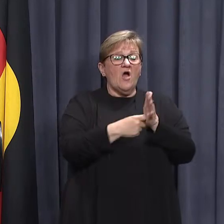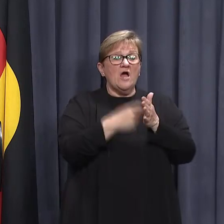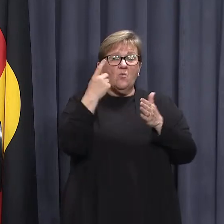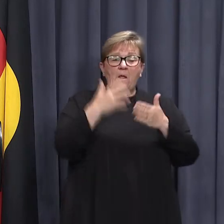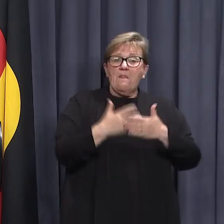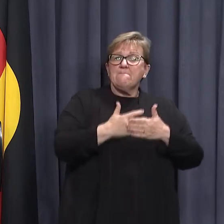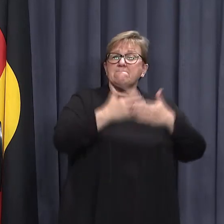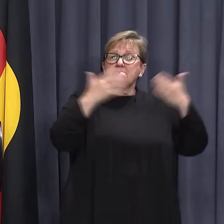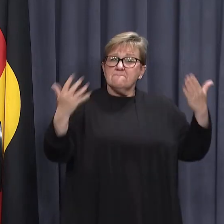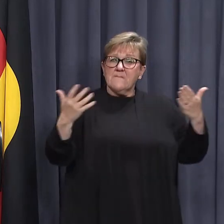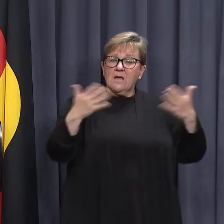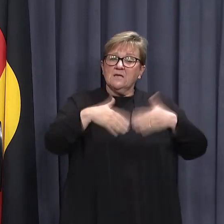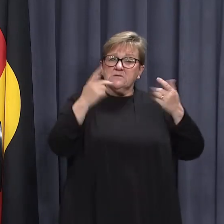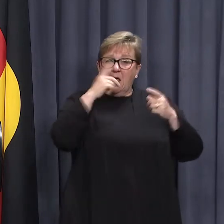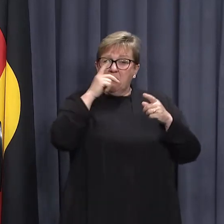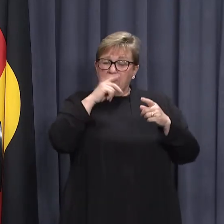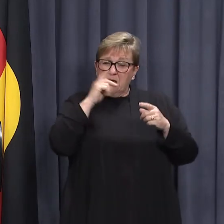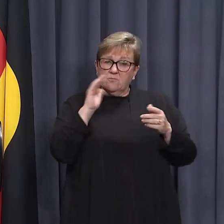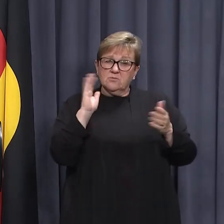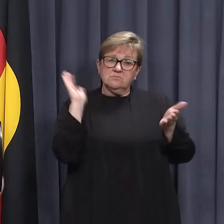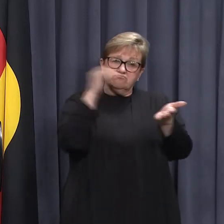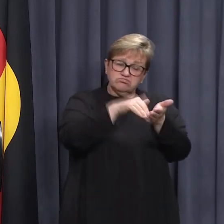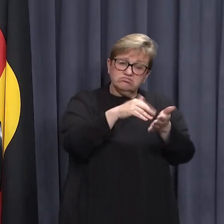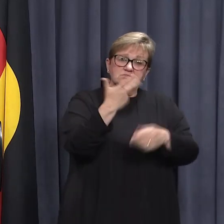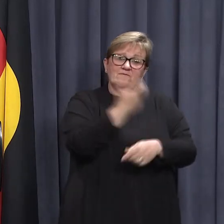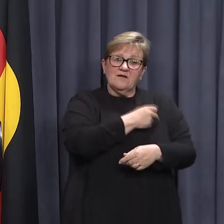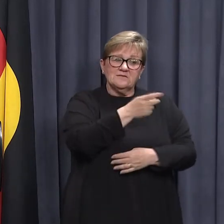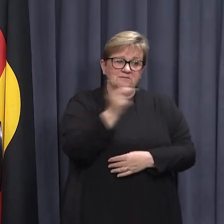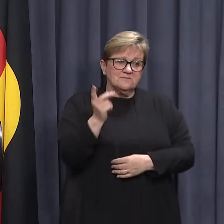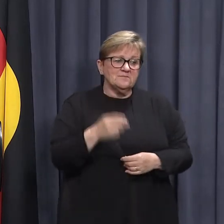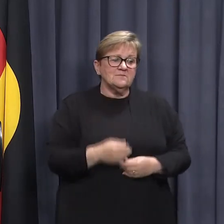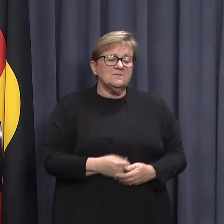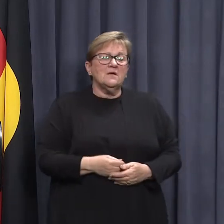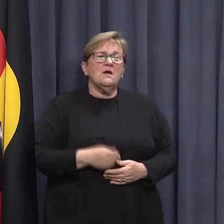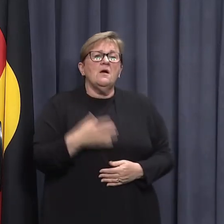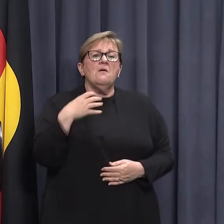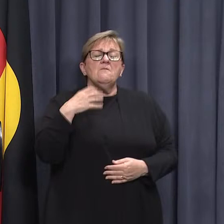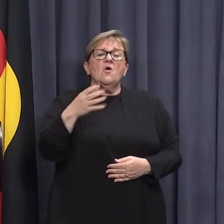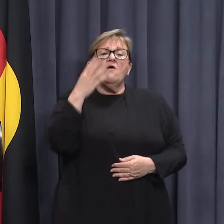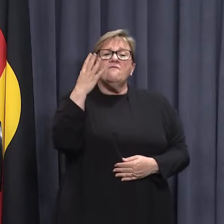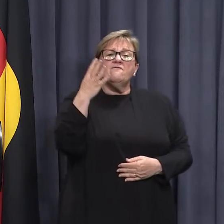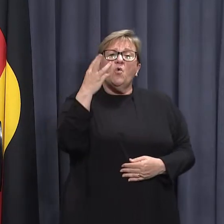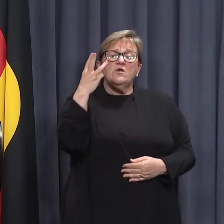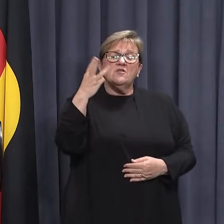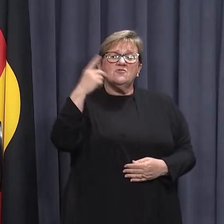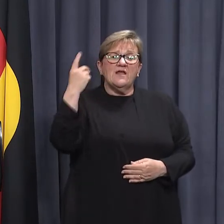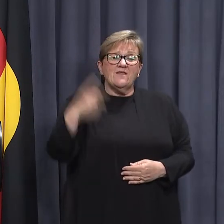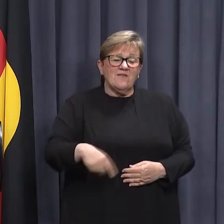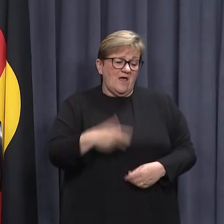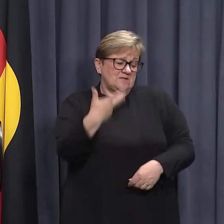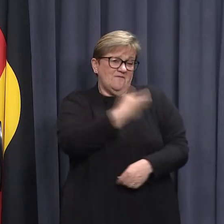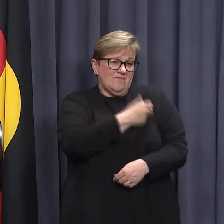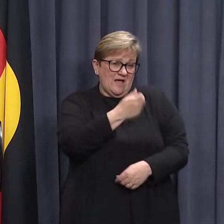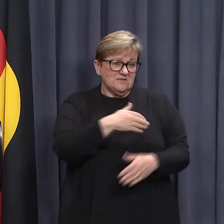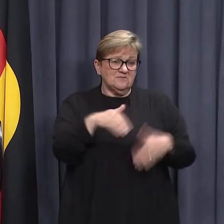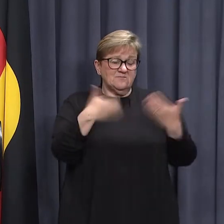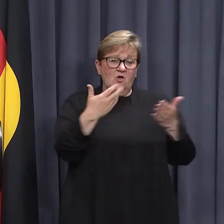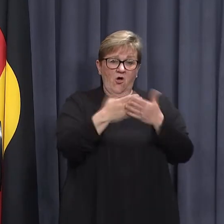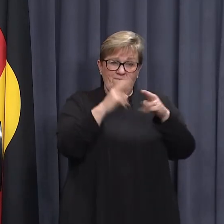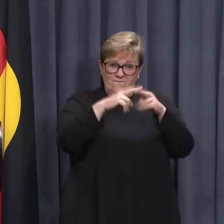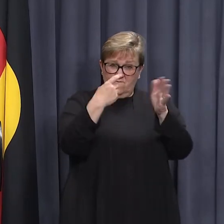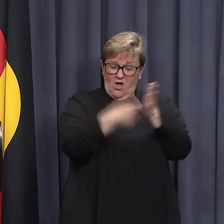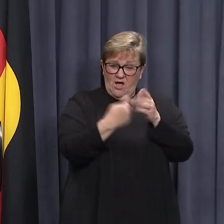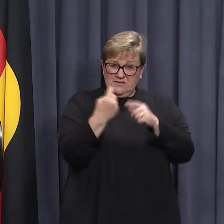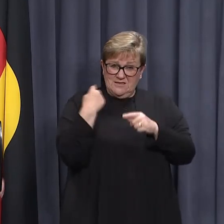one of the biggest vaccination days for Western Australia. More than 43,000 vaccines were administered on